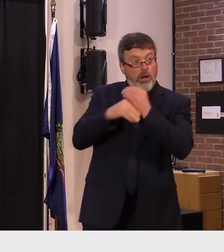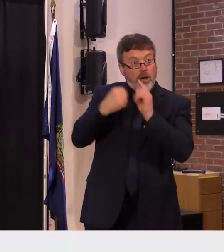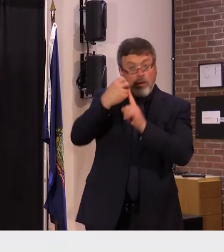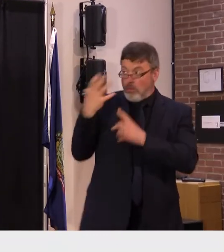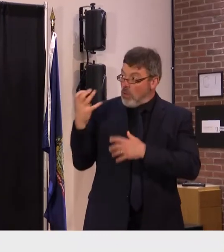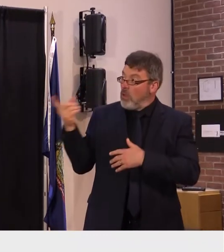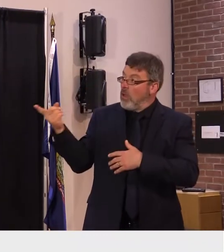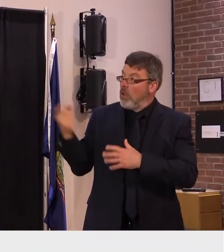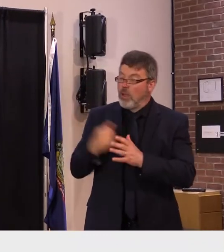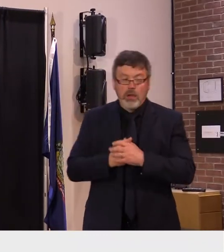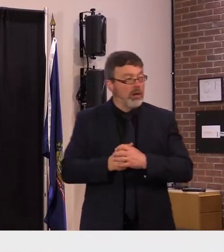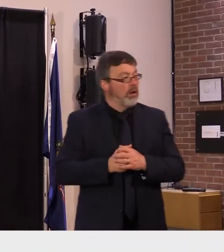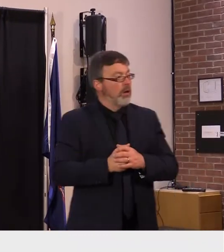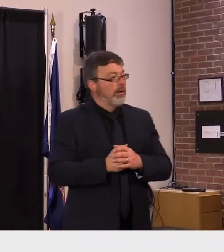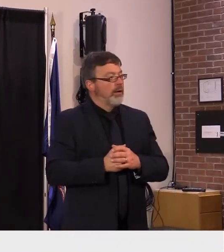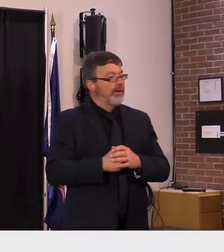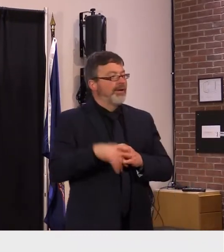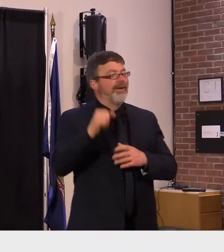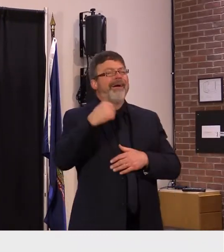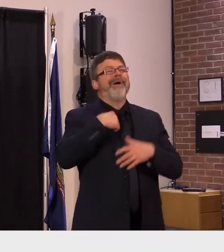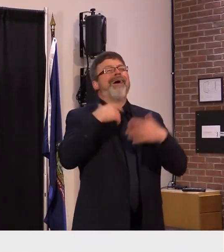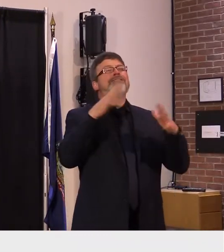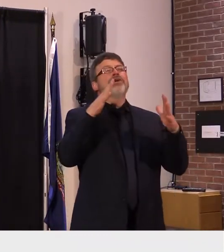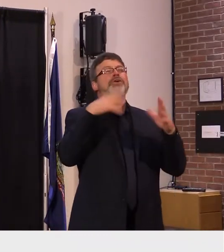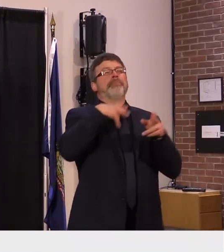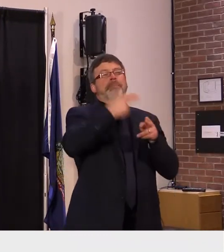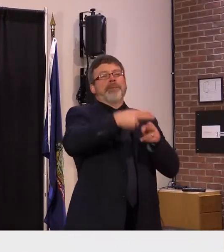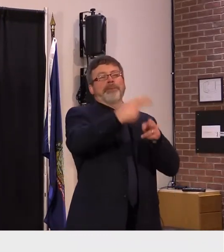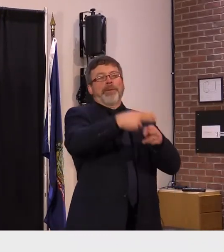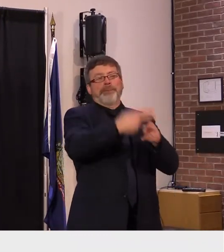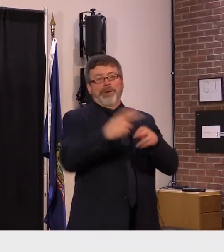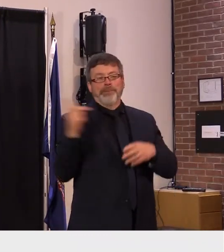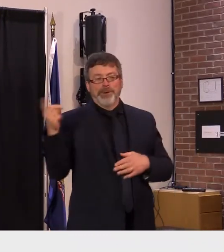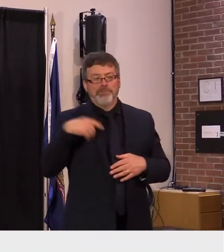i've spoken a lot on this so i'm going to limit myself to 30 seconds